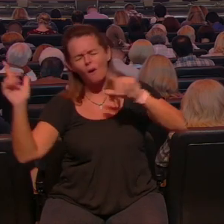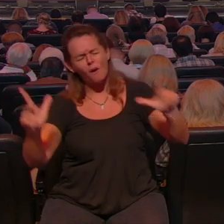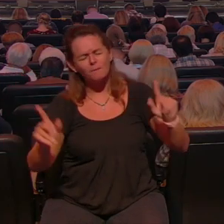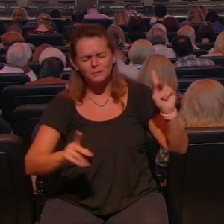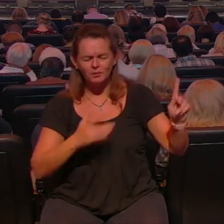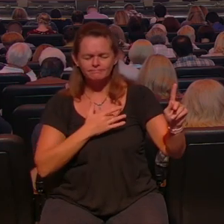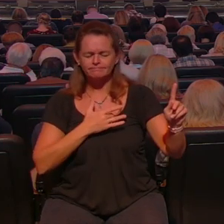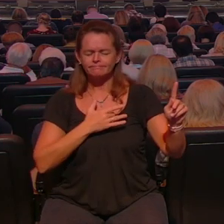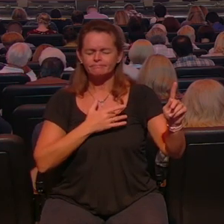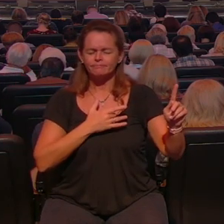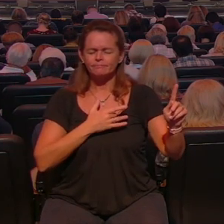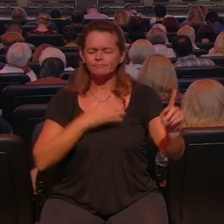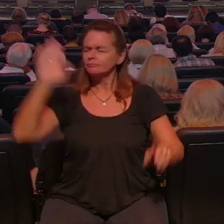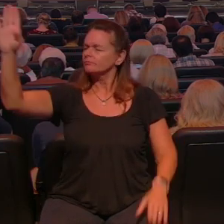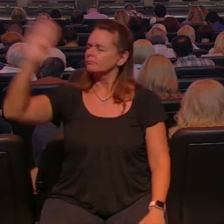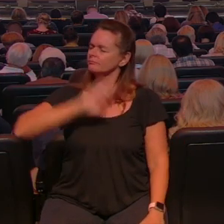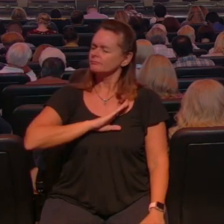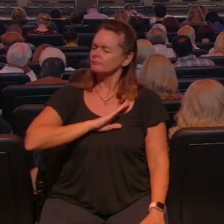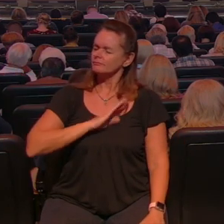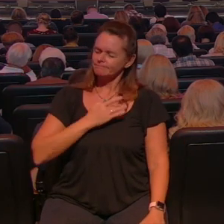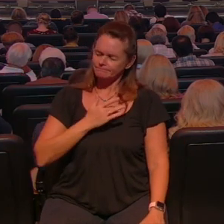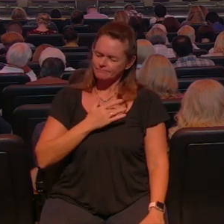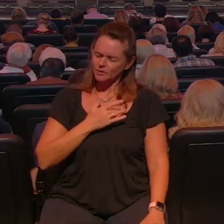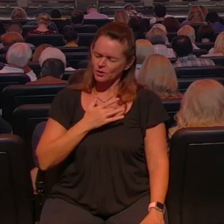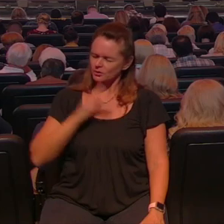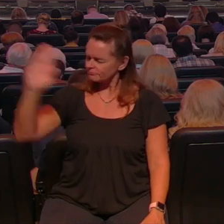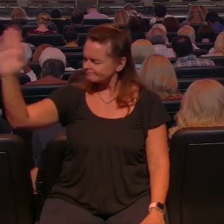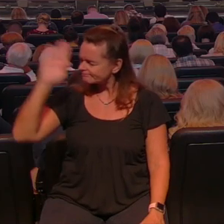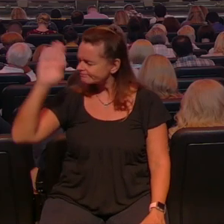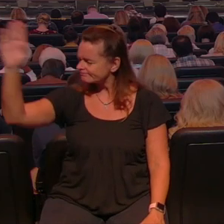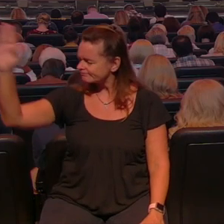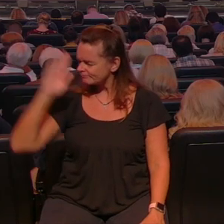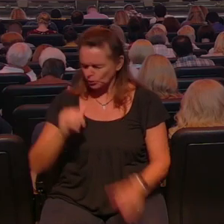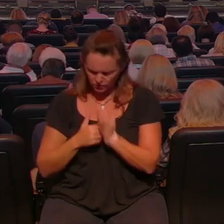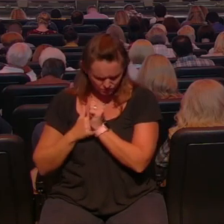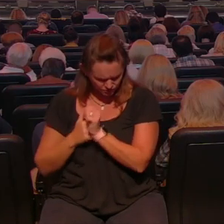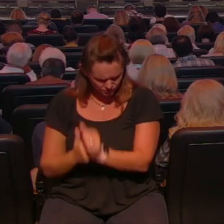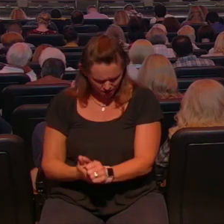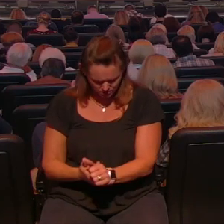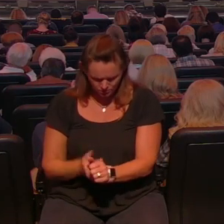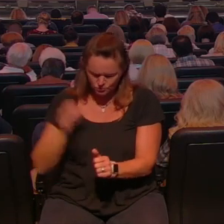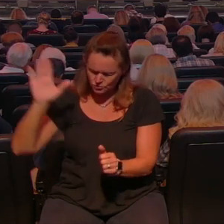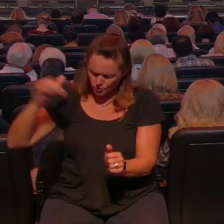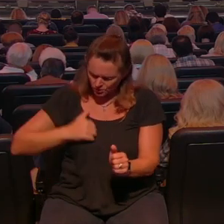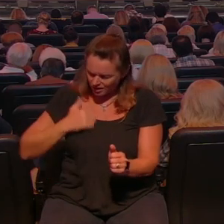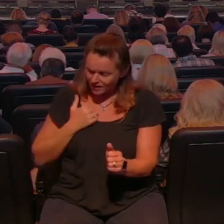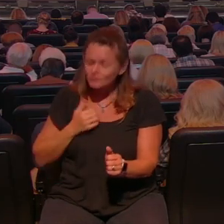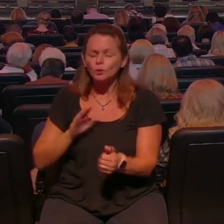the message that you want to speak to our hearts and I pray Lord that we will live a life beyond blessed so that we can be